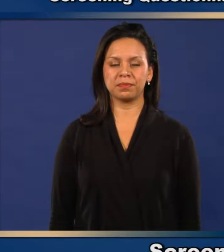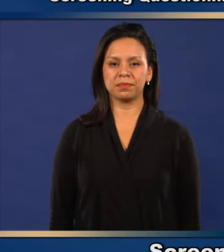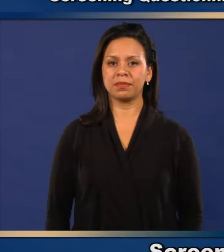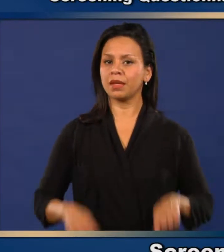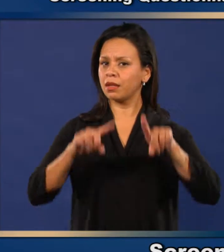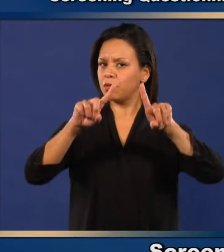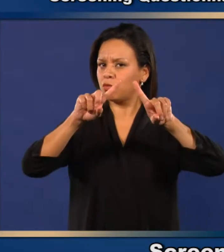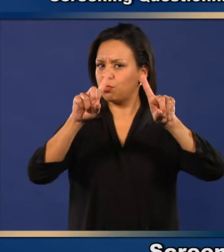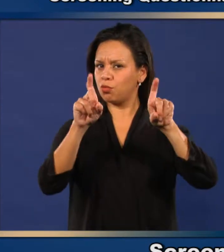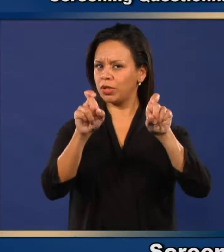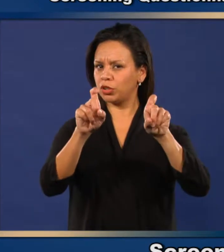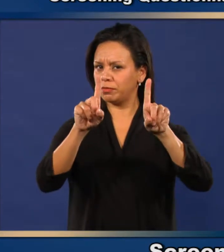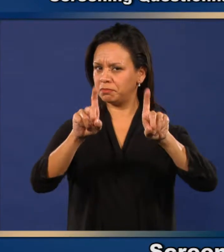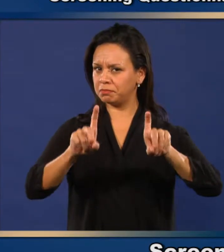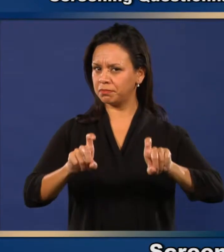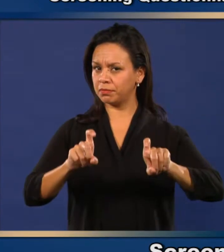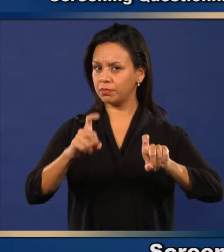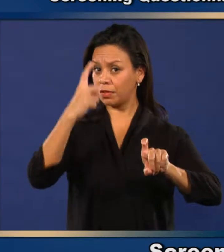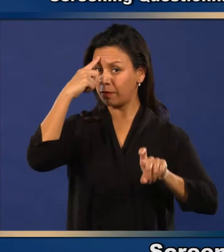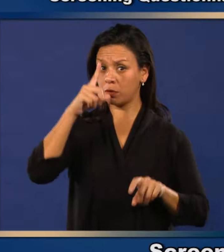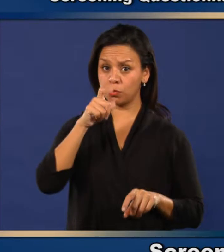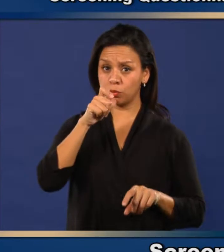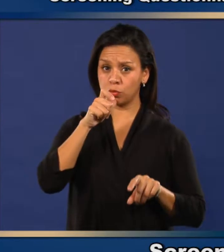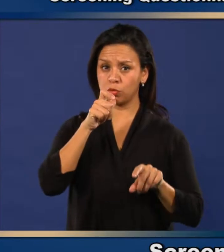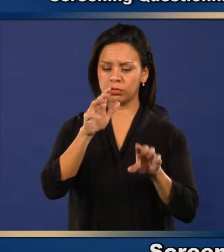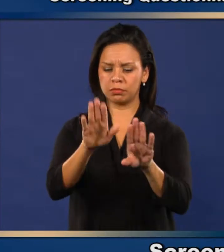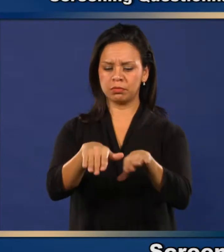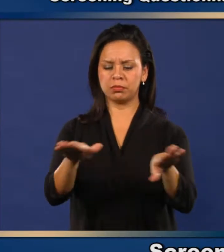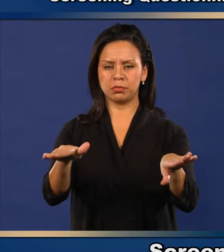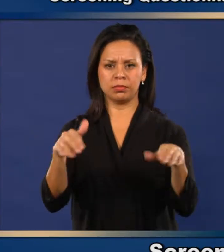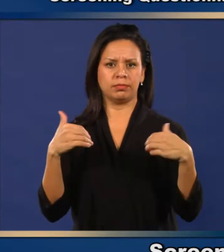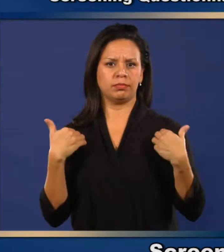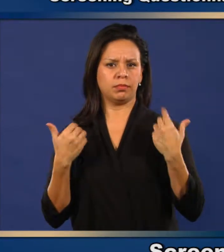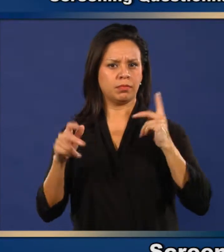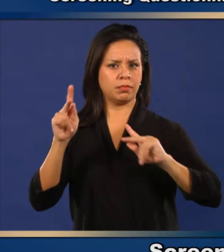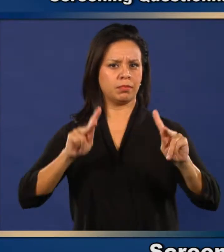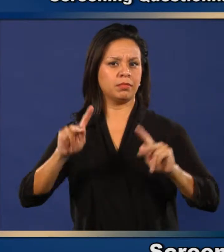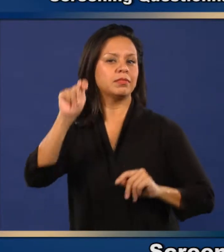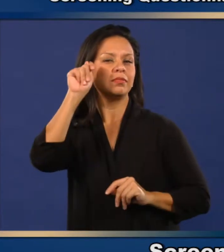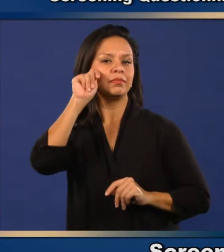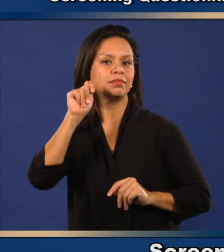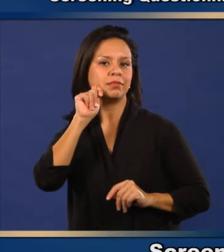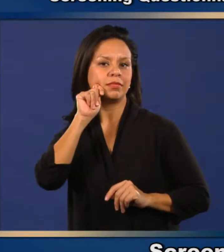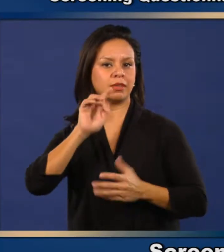Screening Questionnaire for Child and Teen Immunization